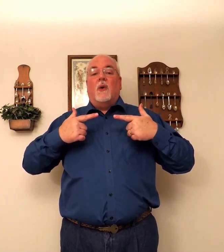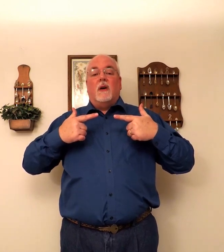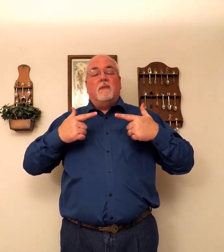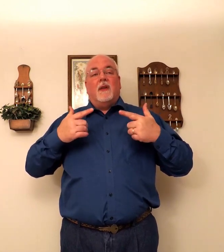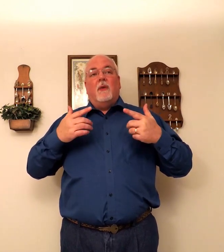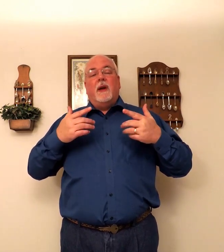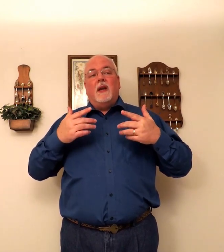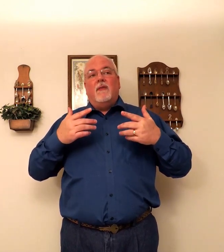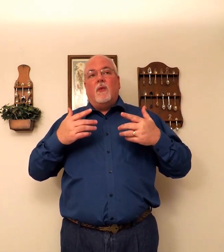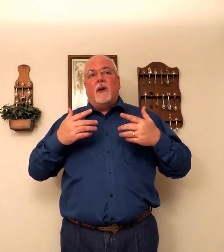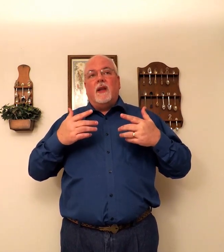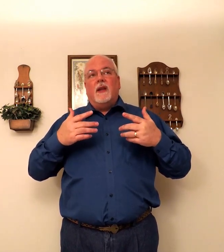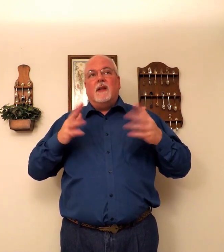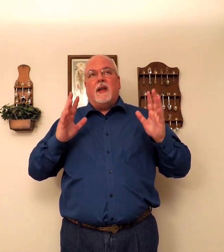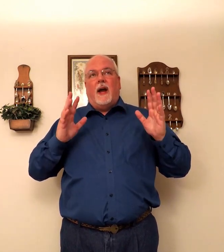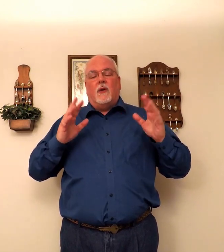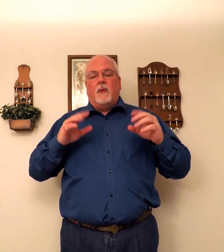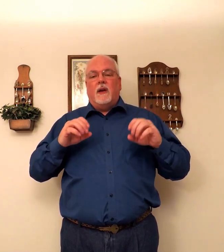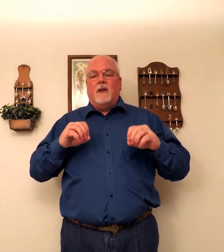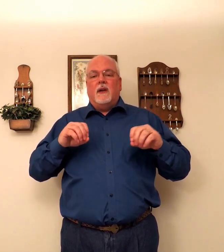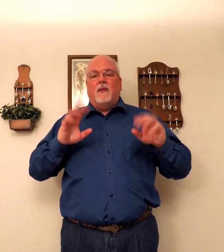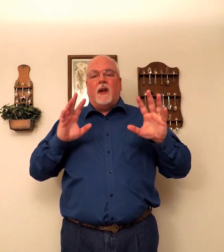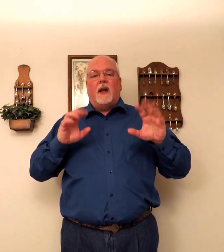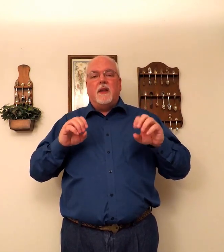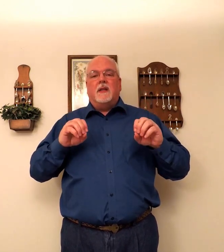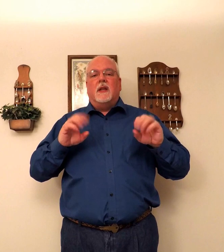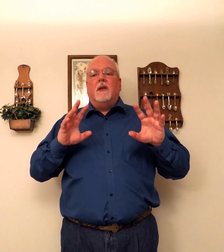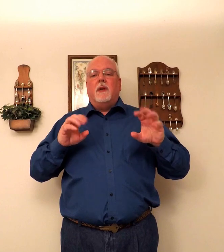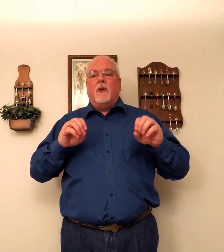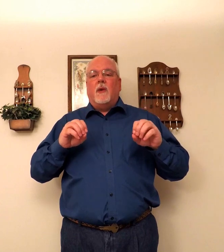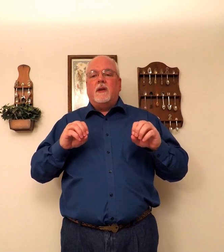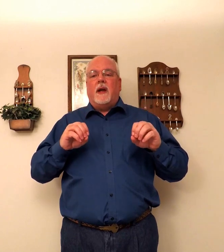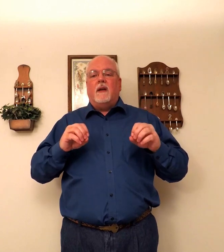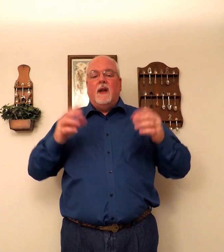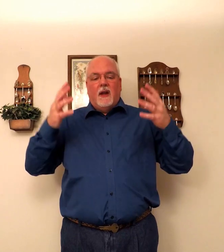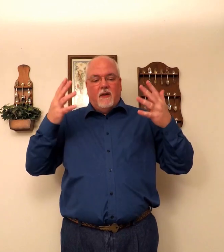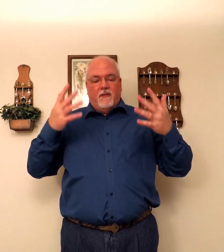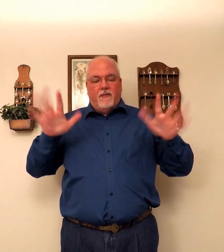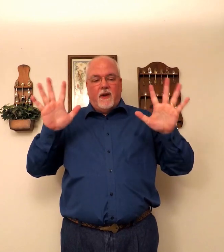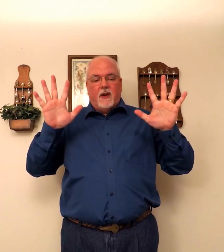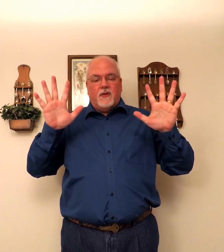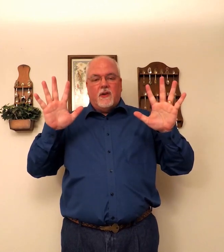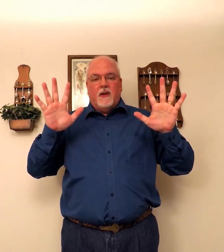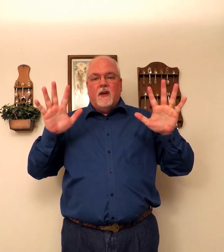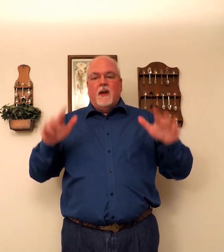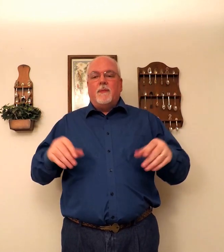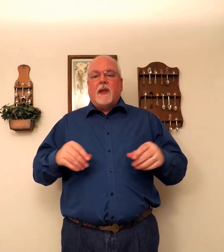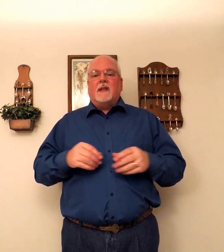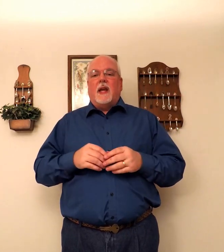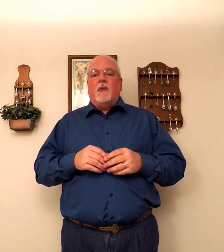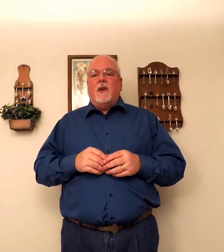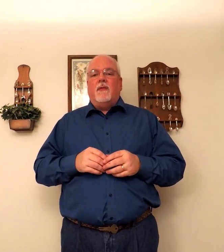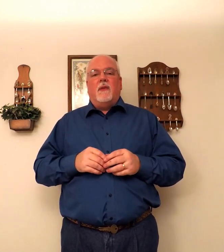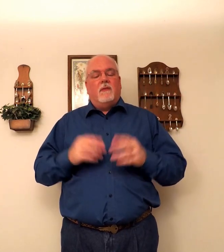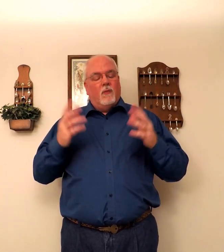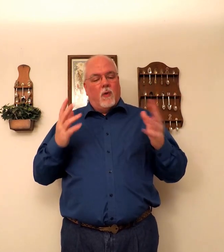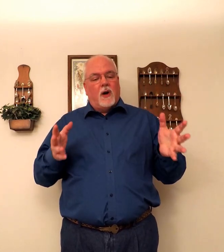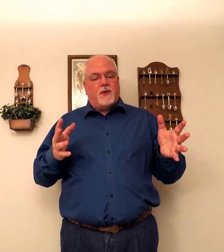Over. So, we can leave the word is out. We can leave a lot of these little bitty words out. Finished. It's like when you've washed